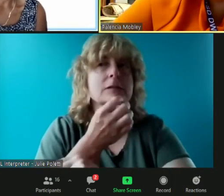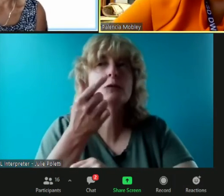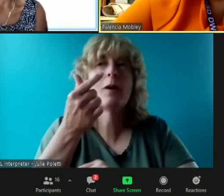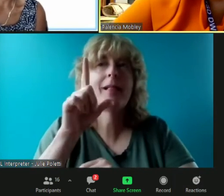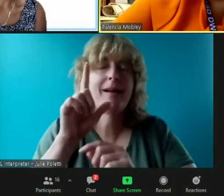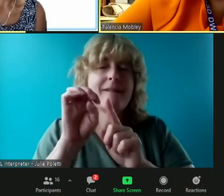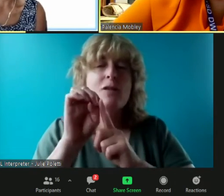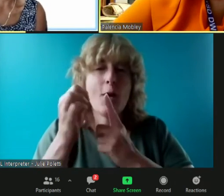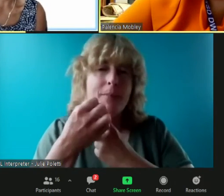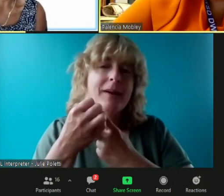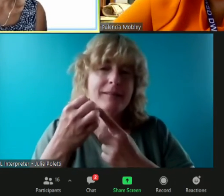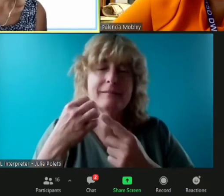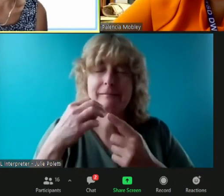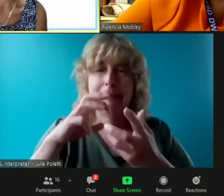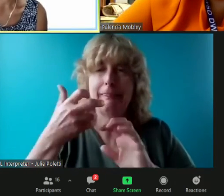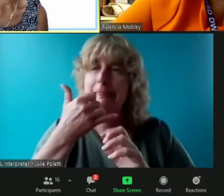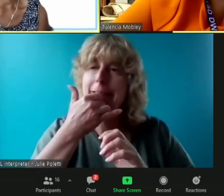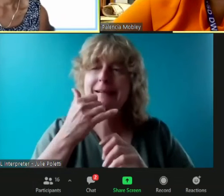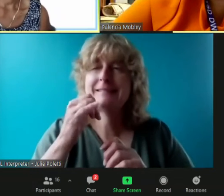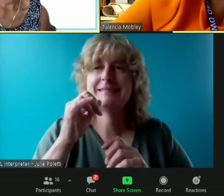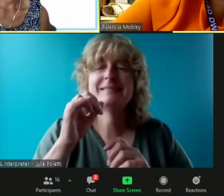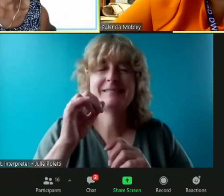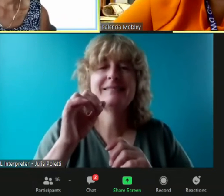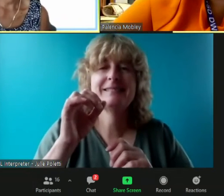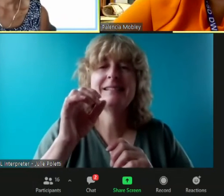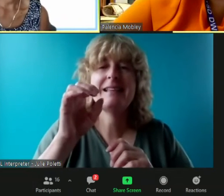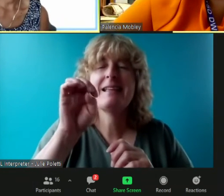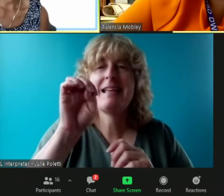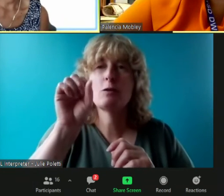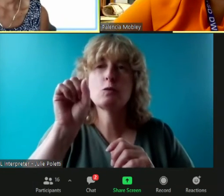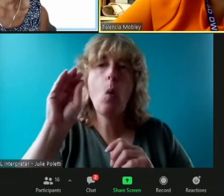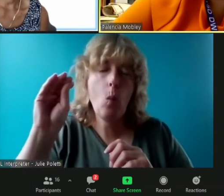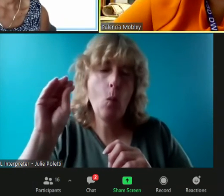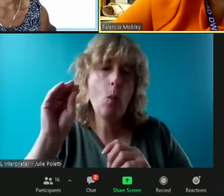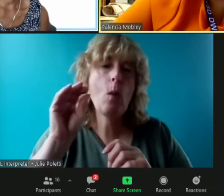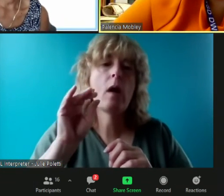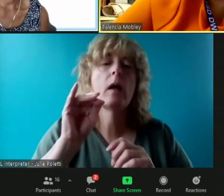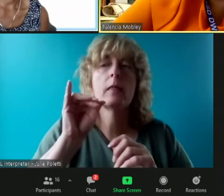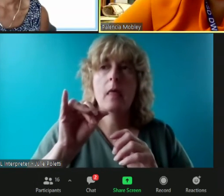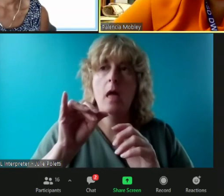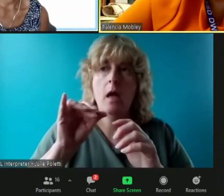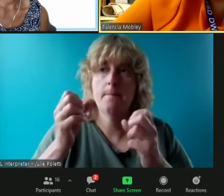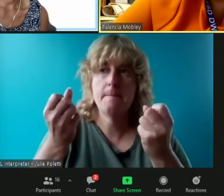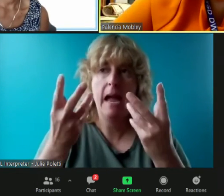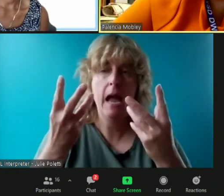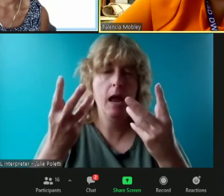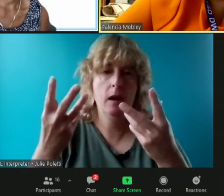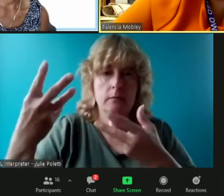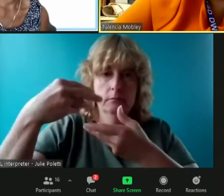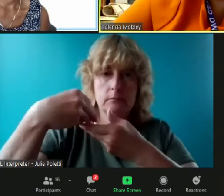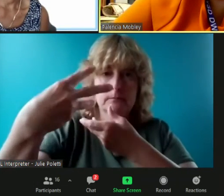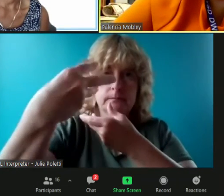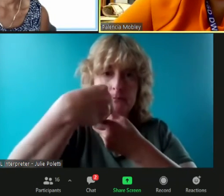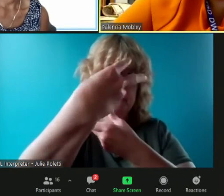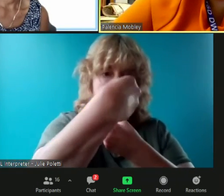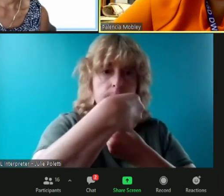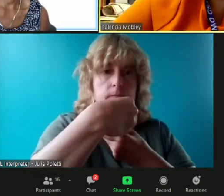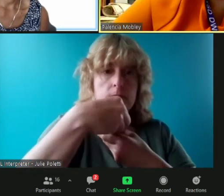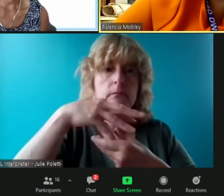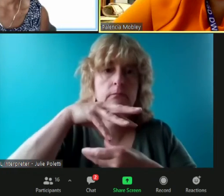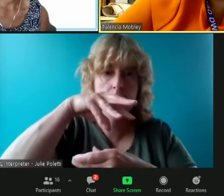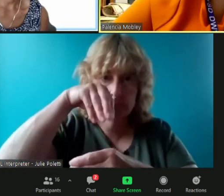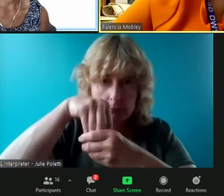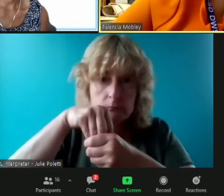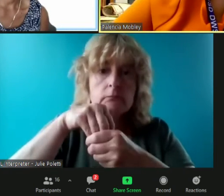eagle um yeah so it would it was a it was a cadre of partners that were in the room that worked